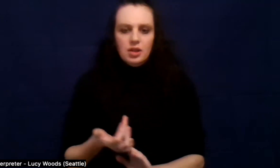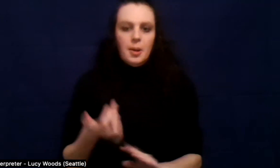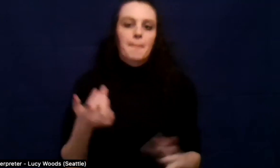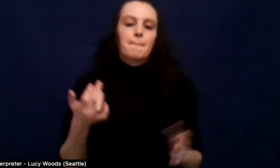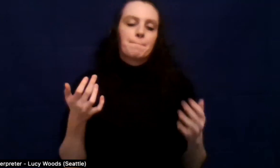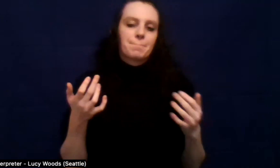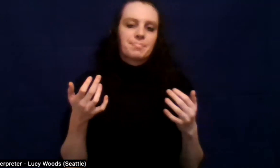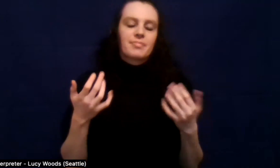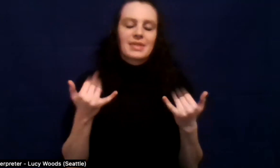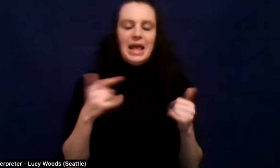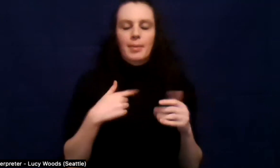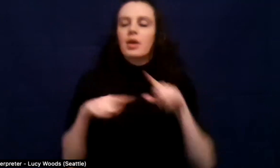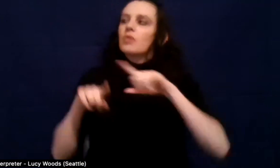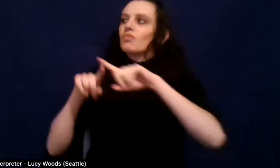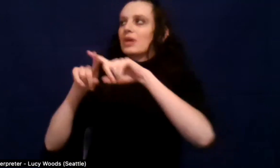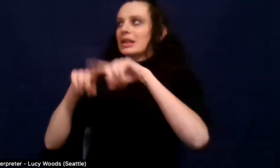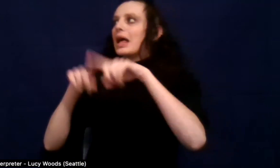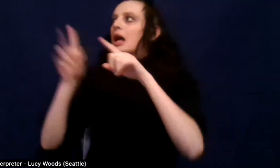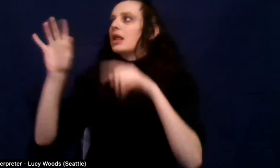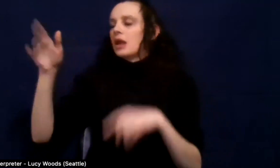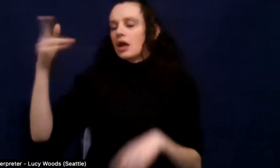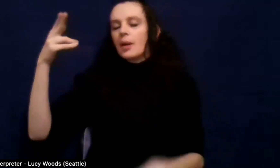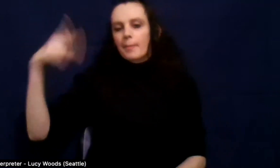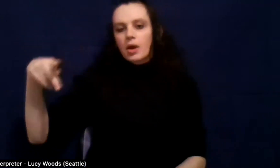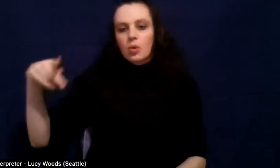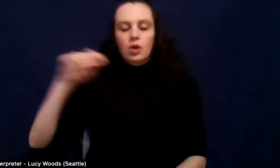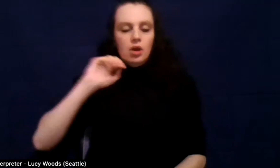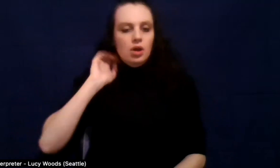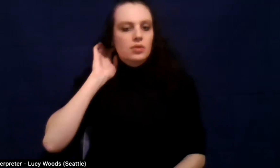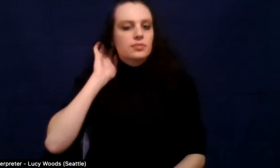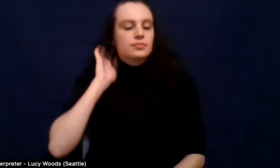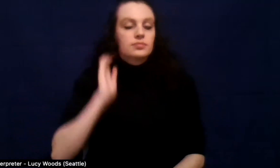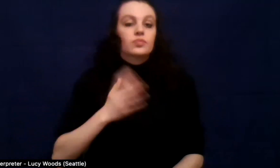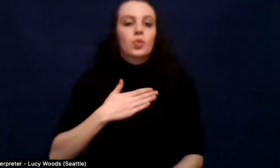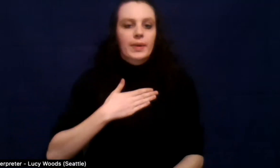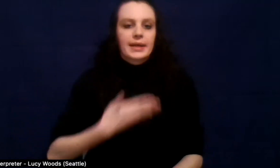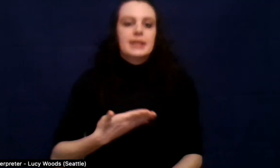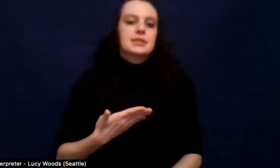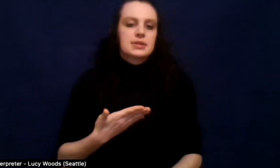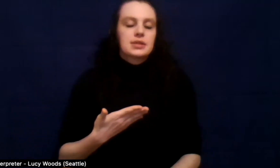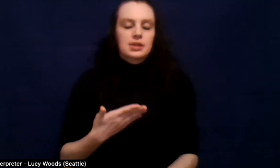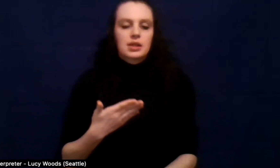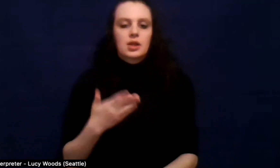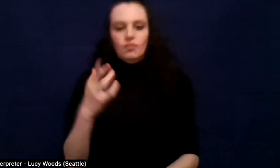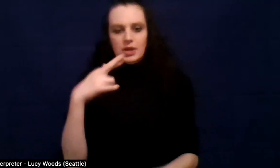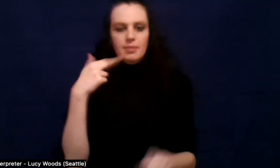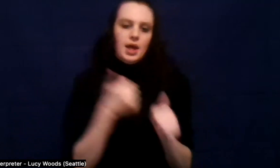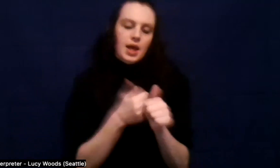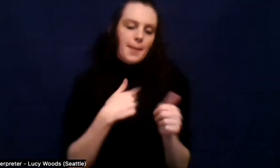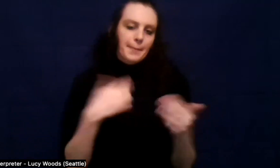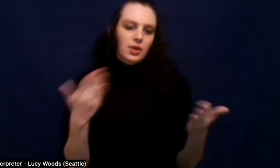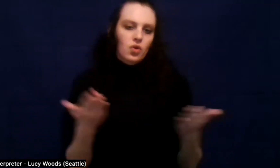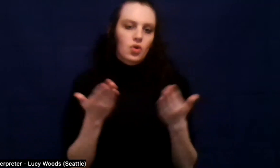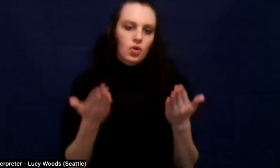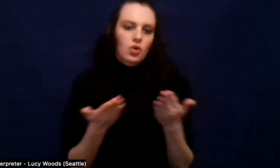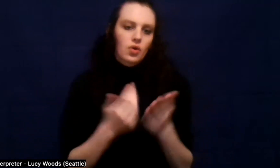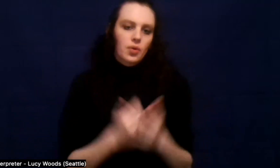rely on that power. Um, willingness is that that keeps me here. Um,